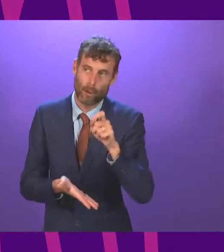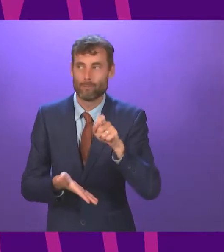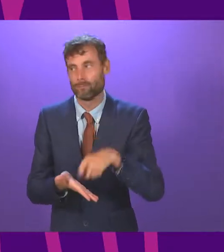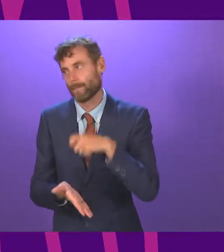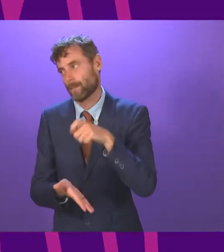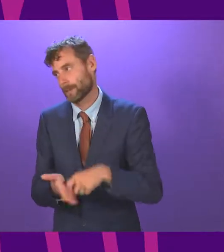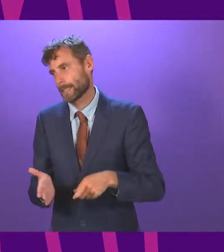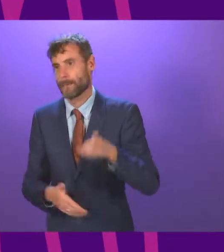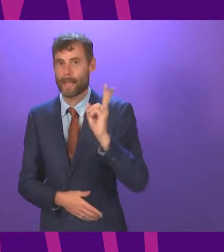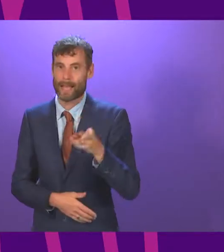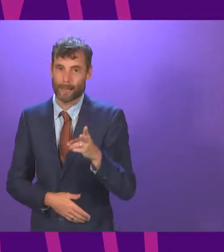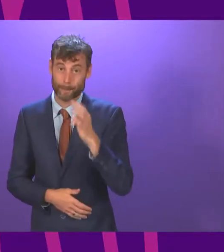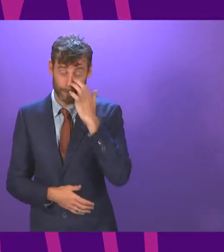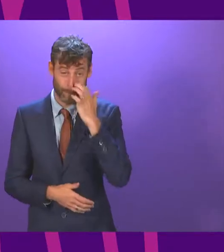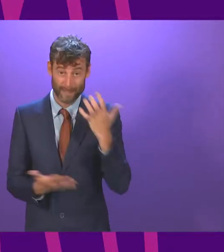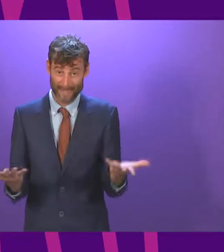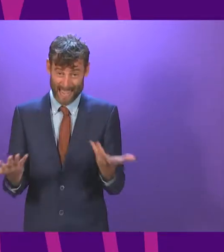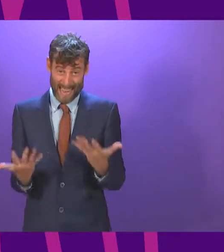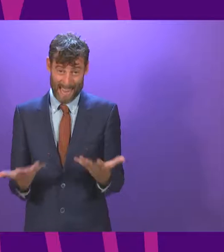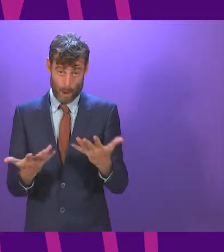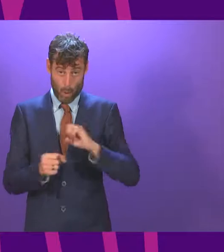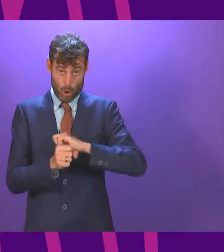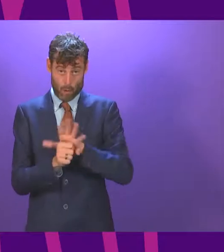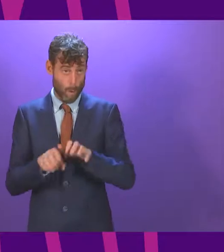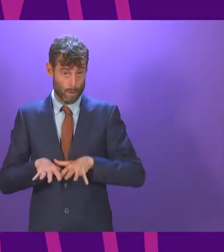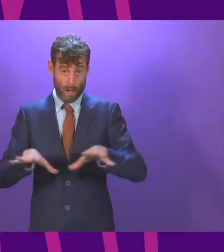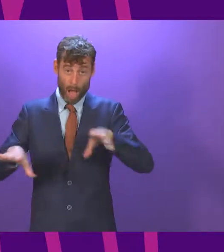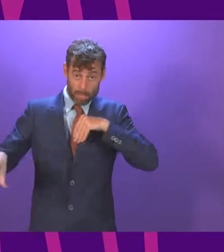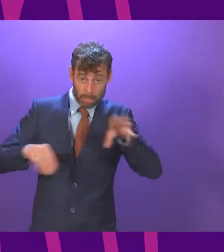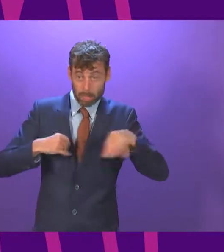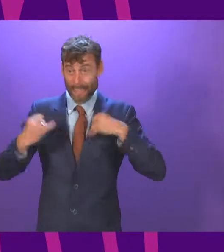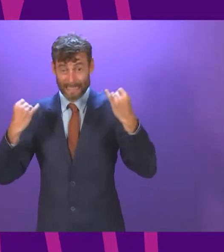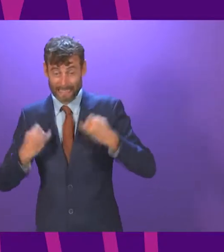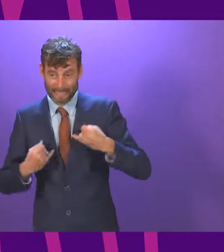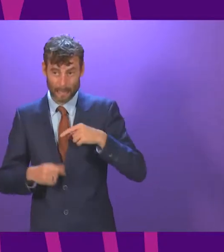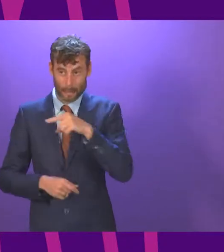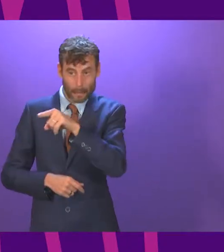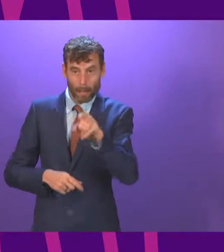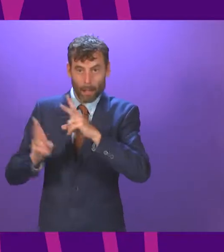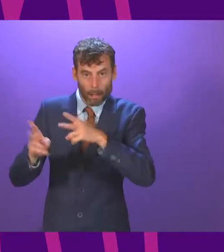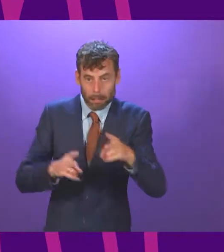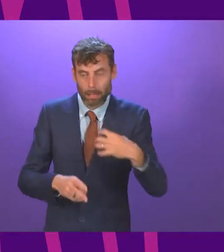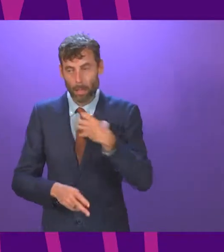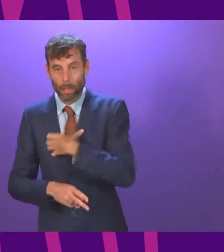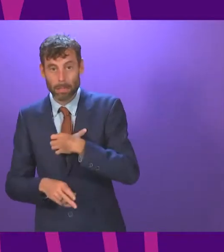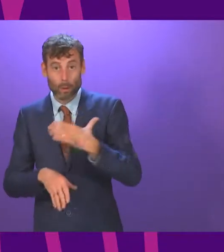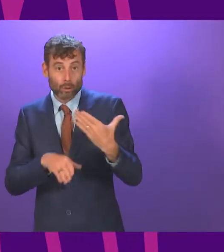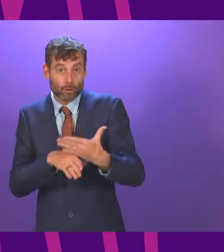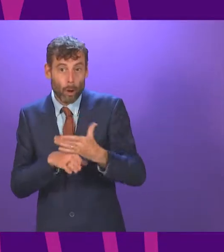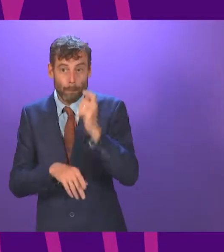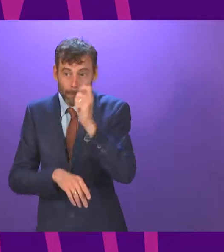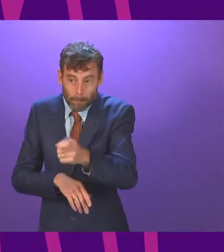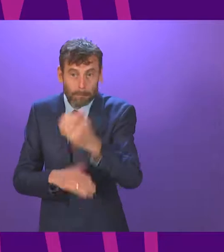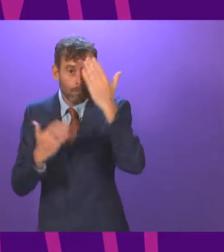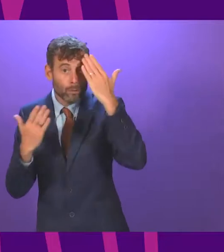global pandemic, when families still face huge uncertainty over their future, when workers still don't know if their jobs are secure and many public